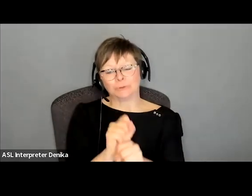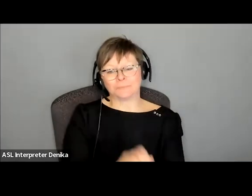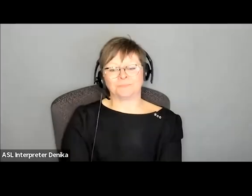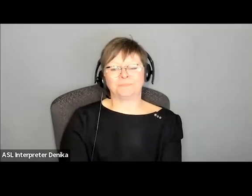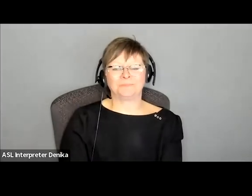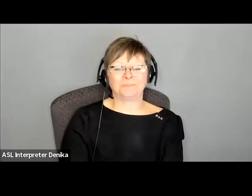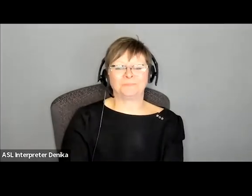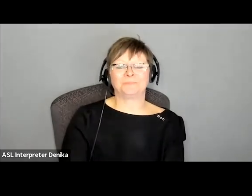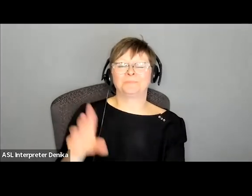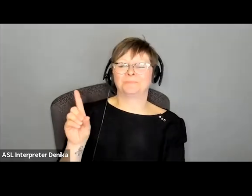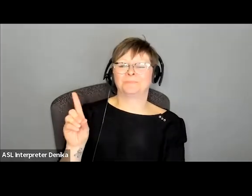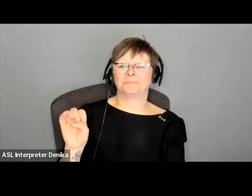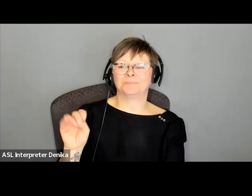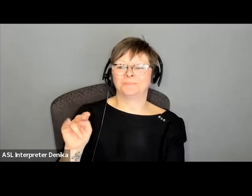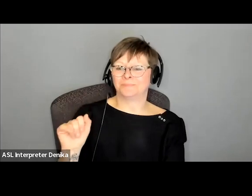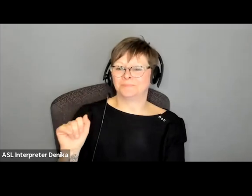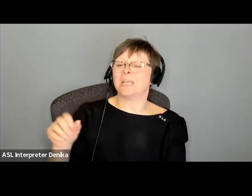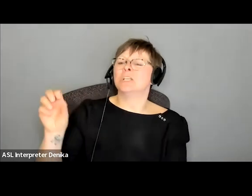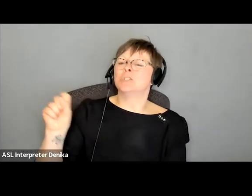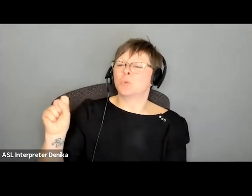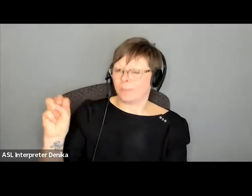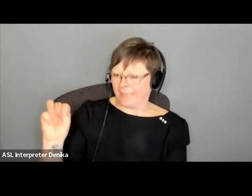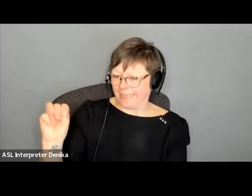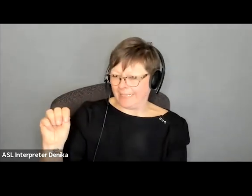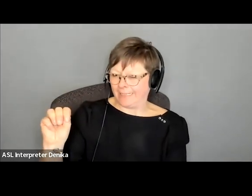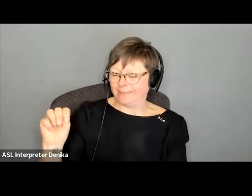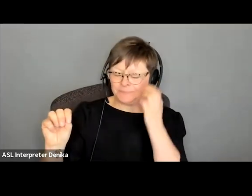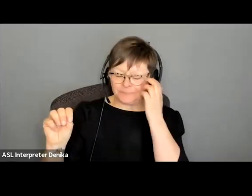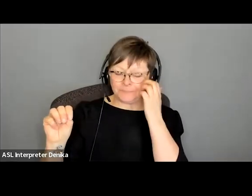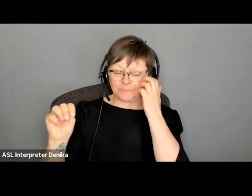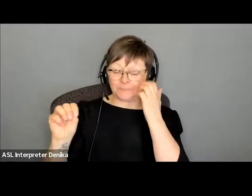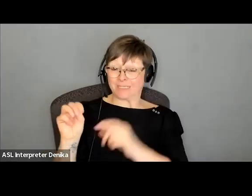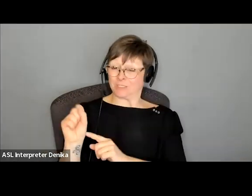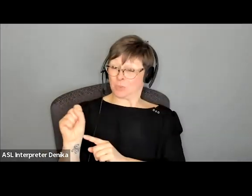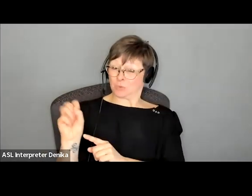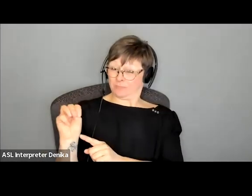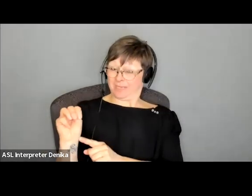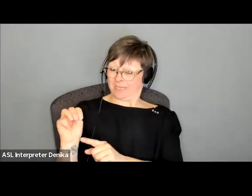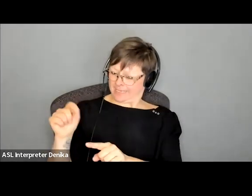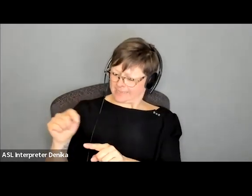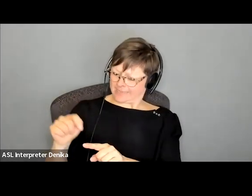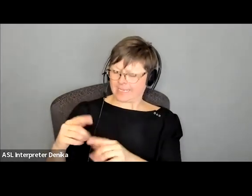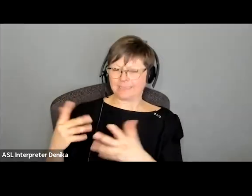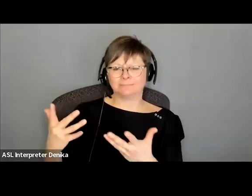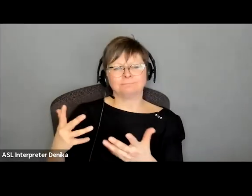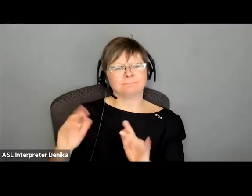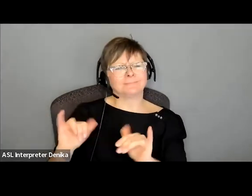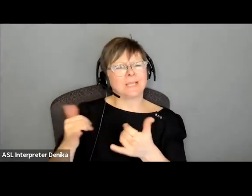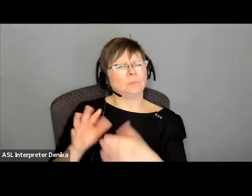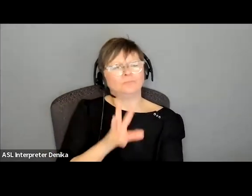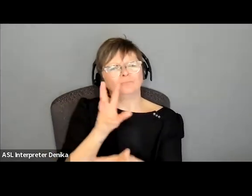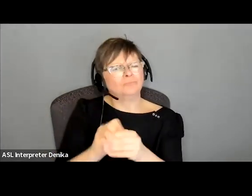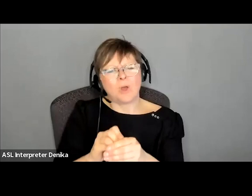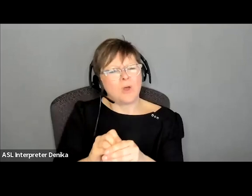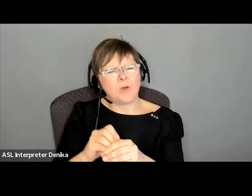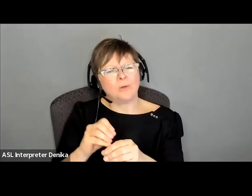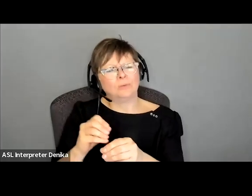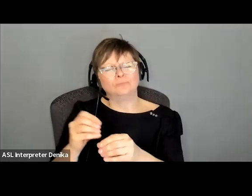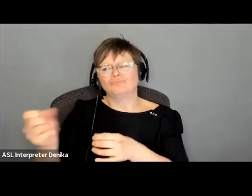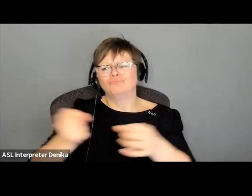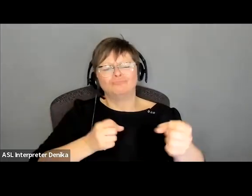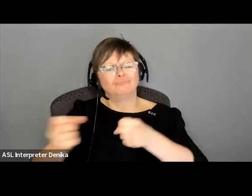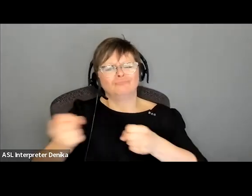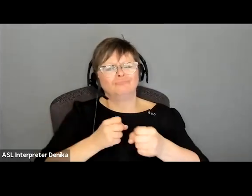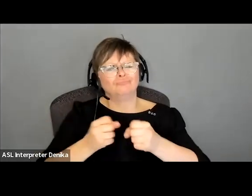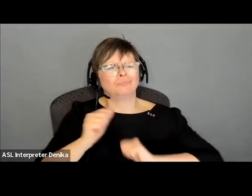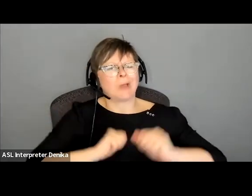media to what extent does social media play a role in casting you hear about stories